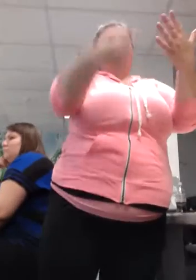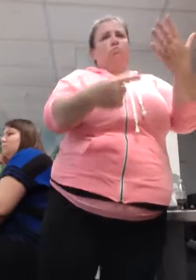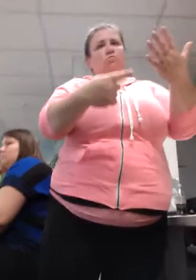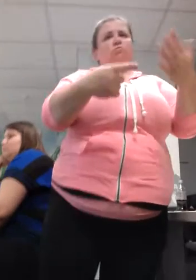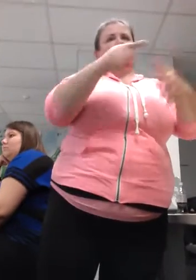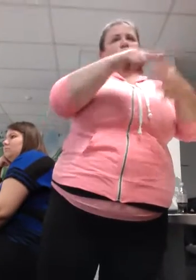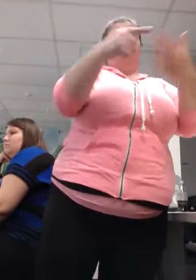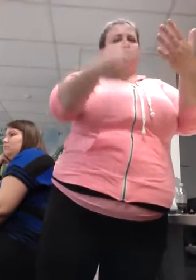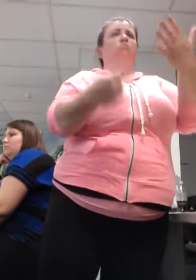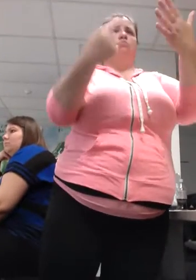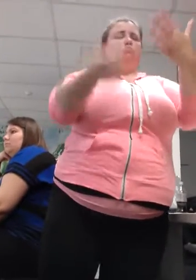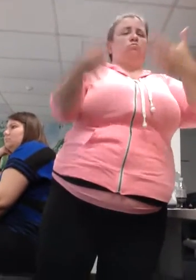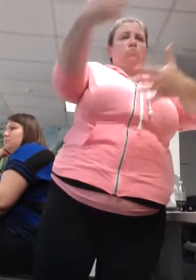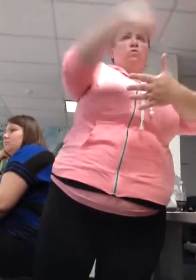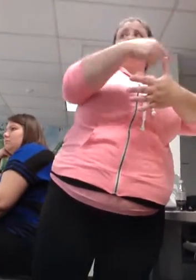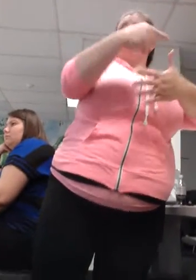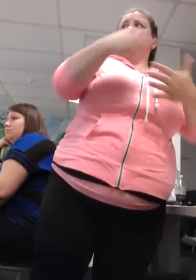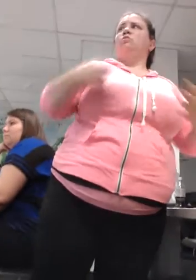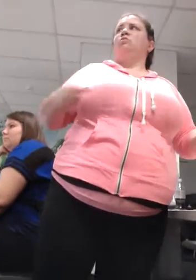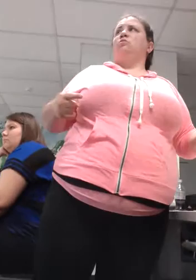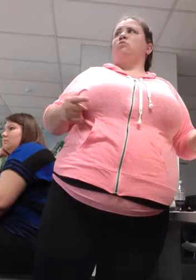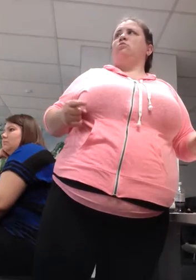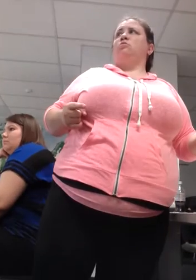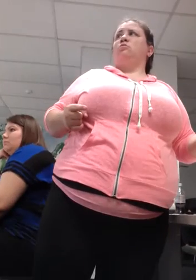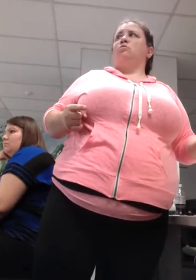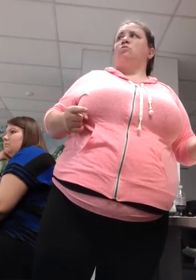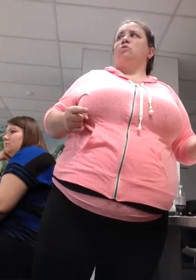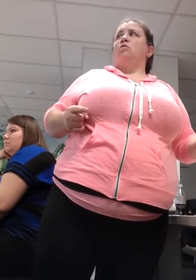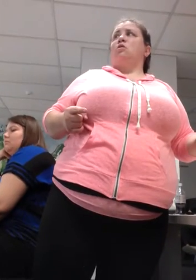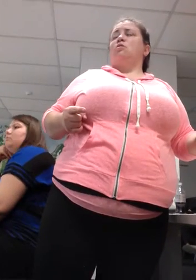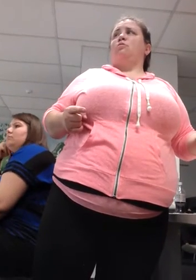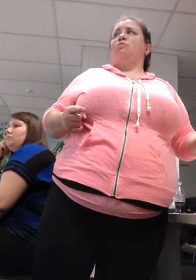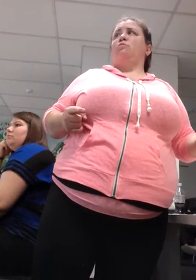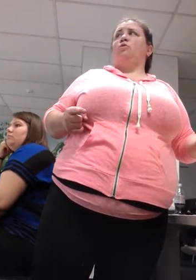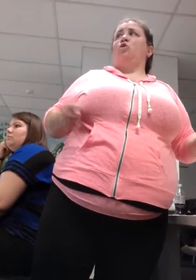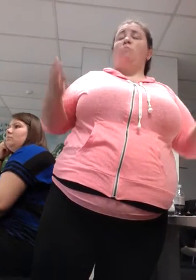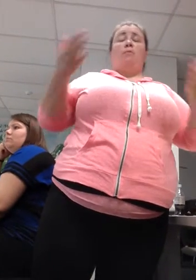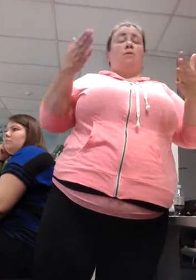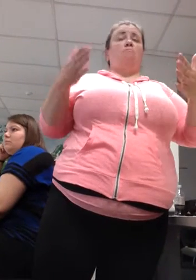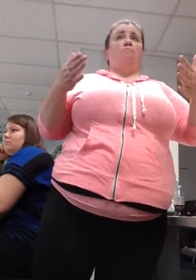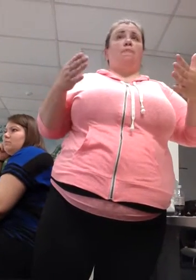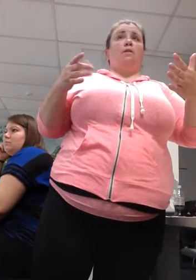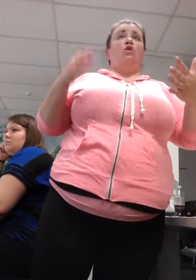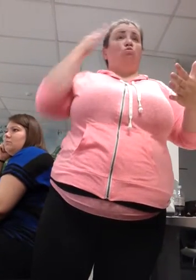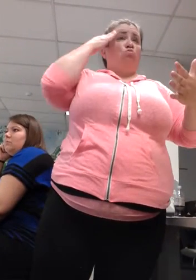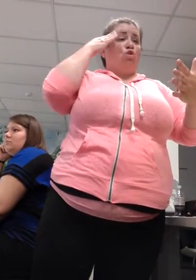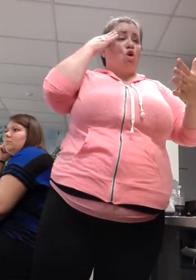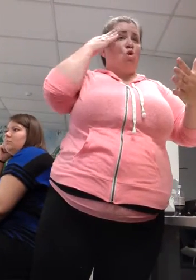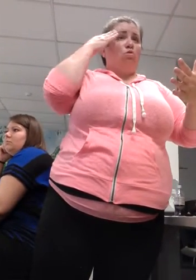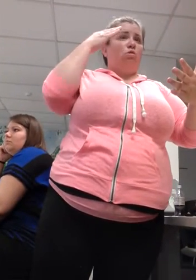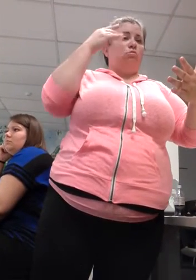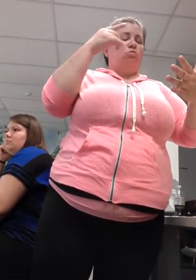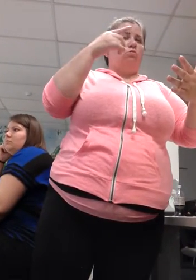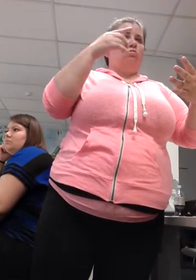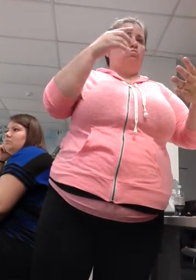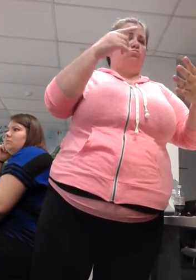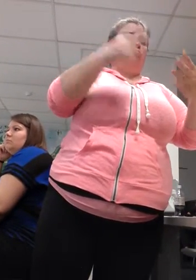said, but implicitly they're referring back to that person. Or how many of you have ended a